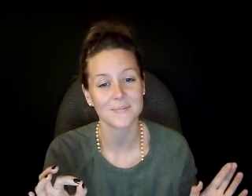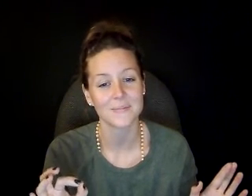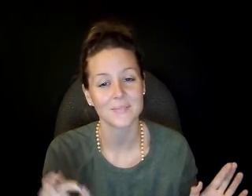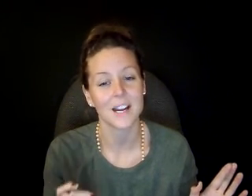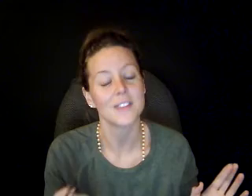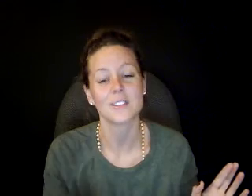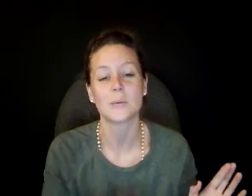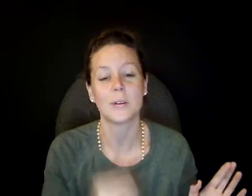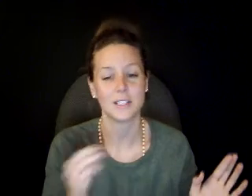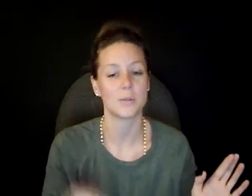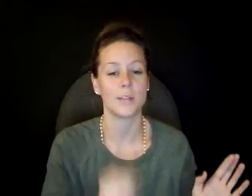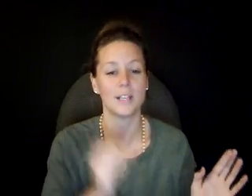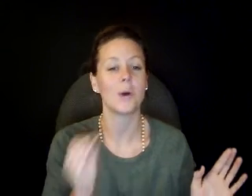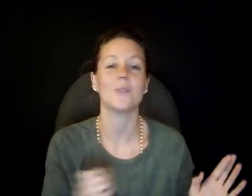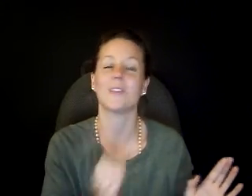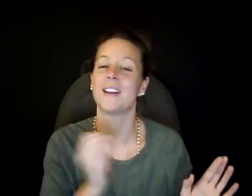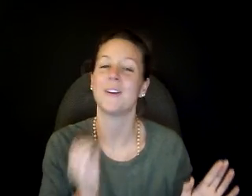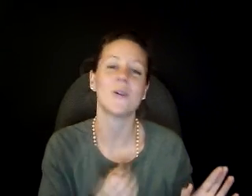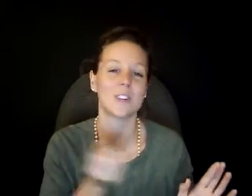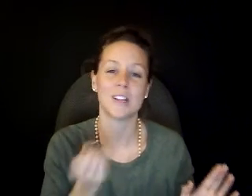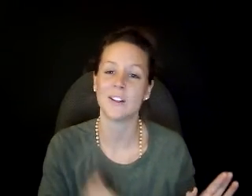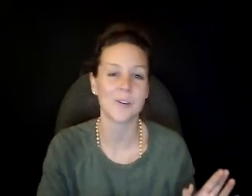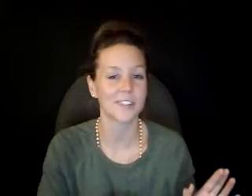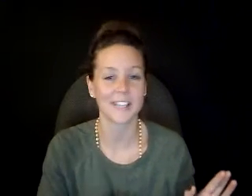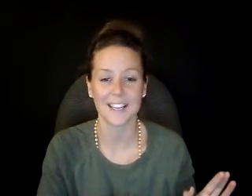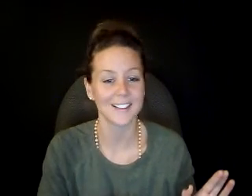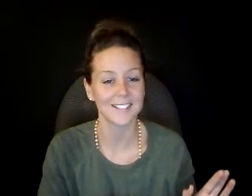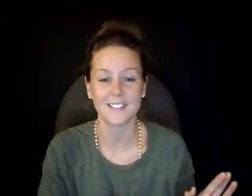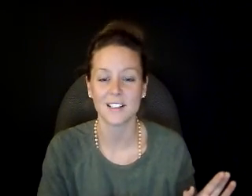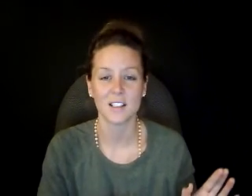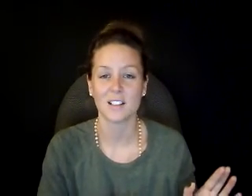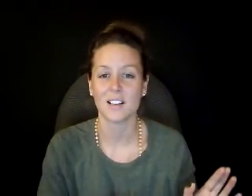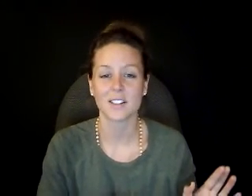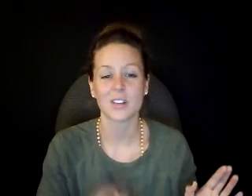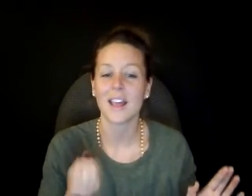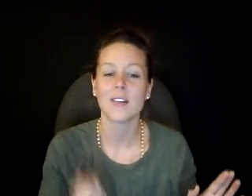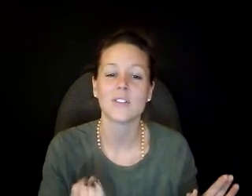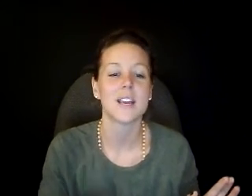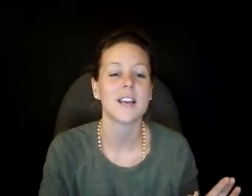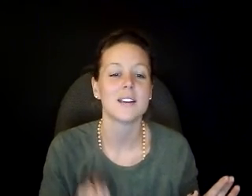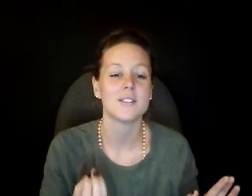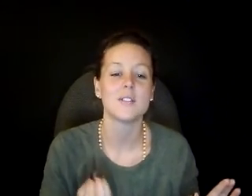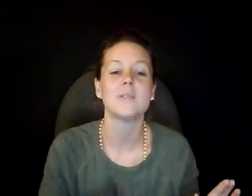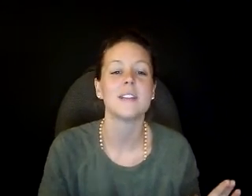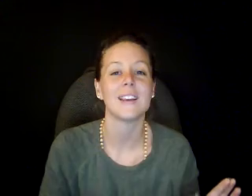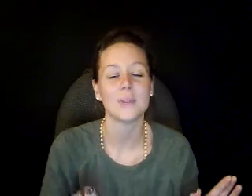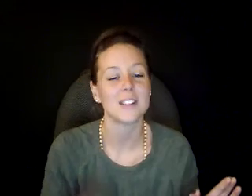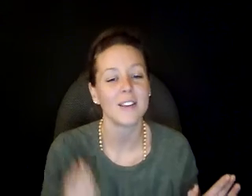I think this prayer needs repeating over and over and over again. So that every day is a new day that we say,